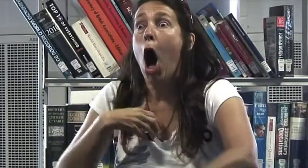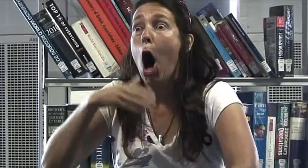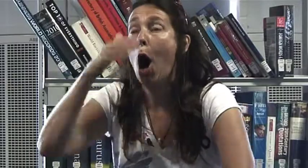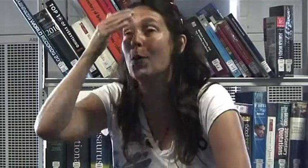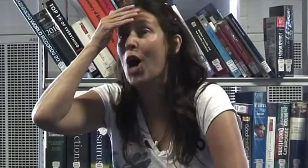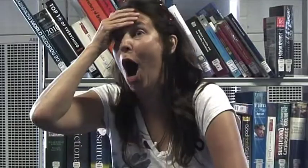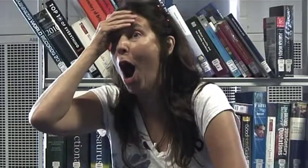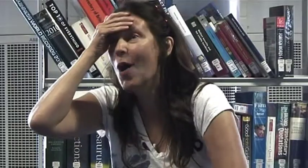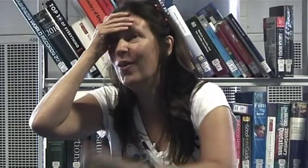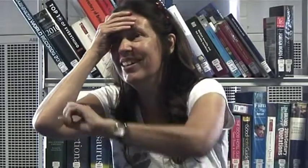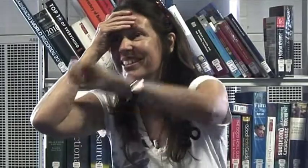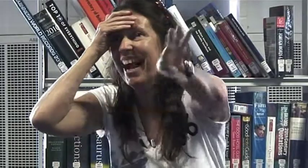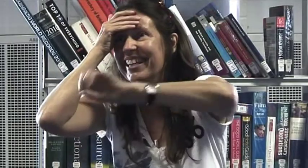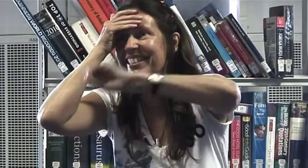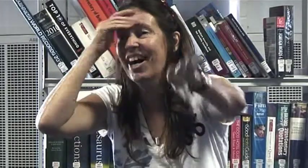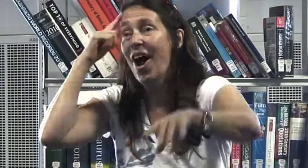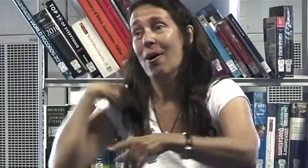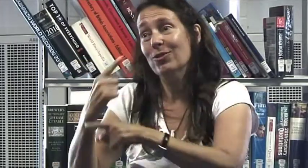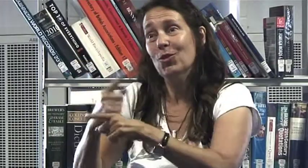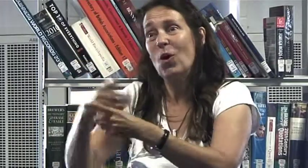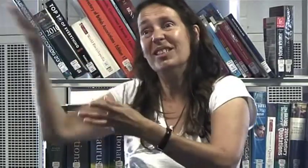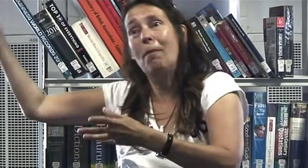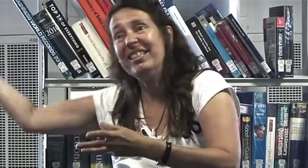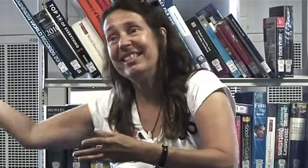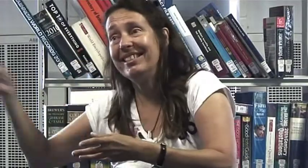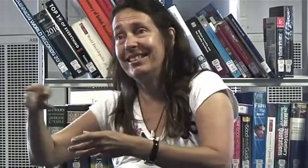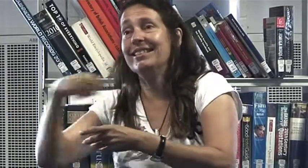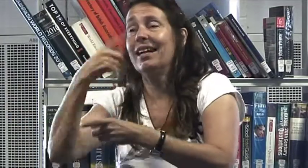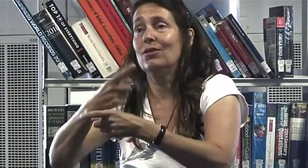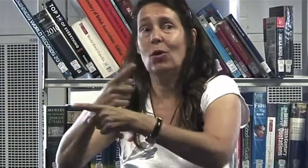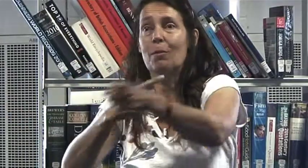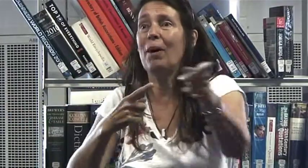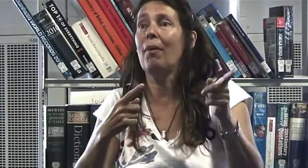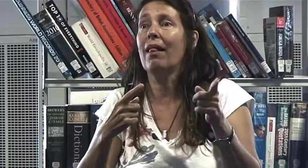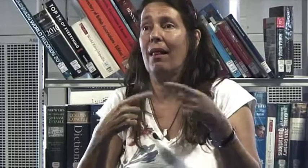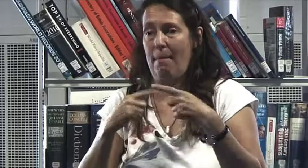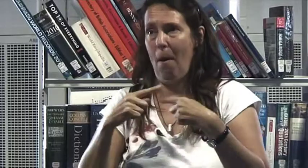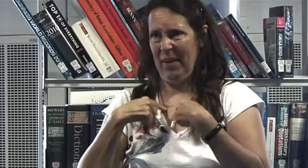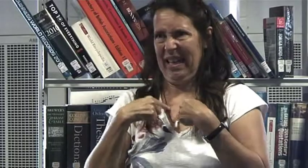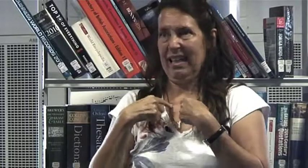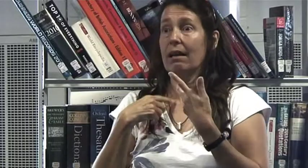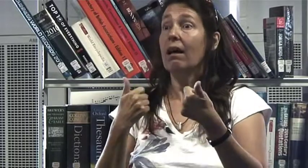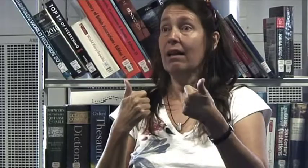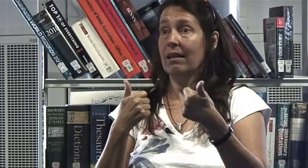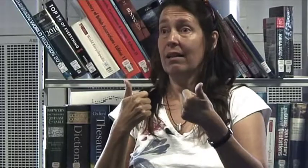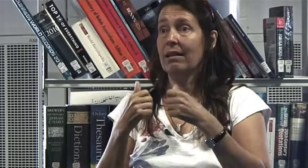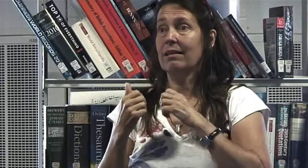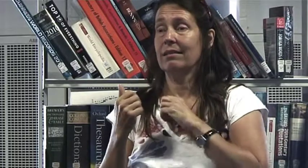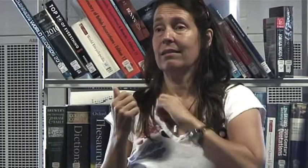quick, because I don't want to miss information. So that means I'm, for example, if I'm